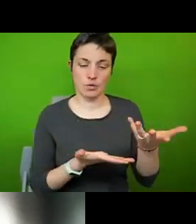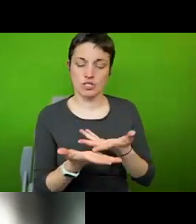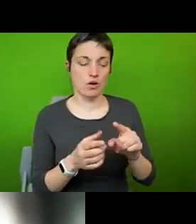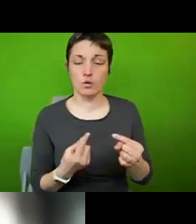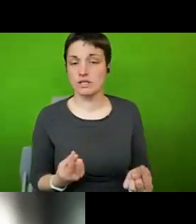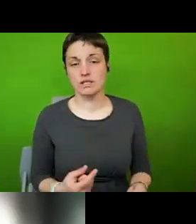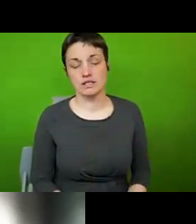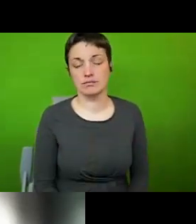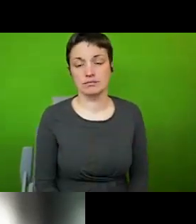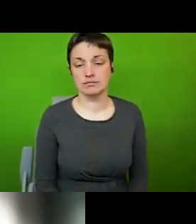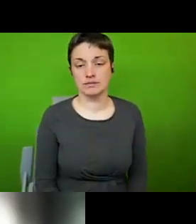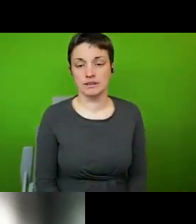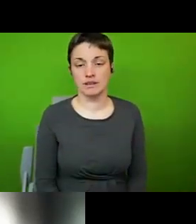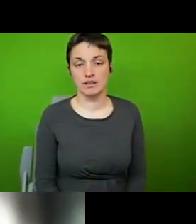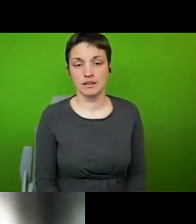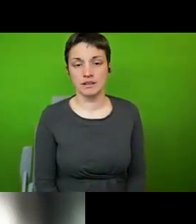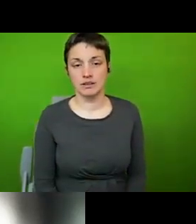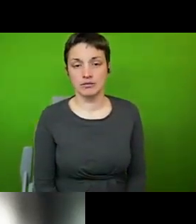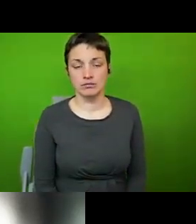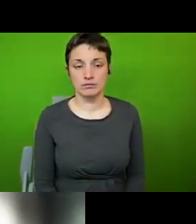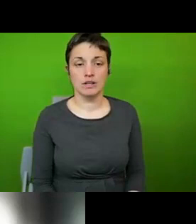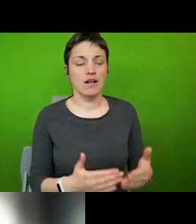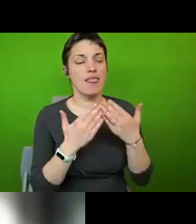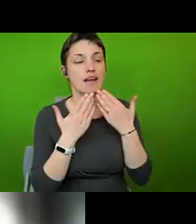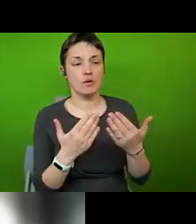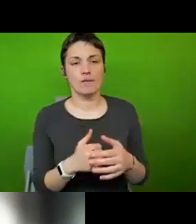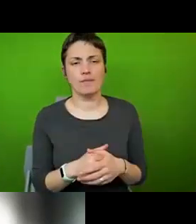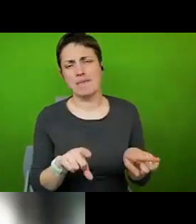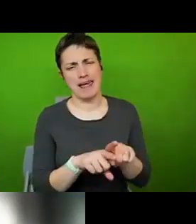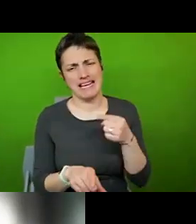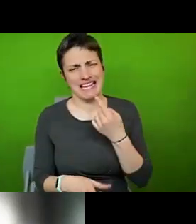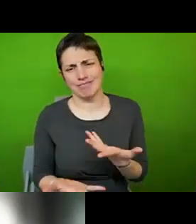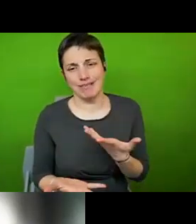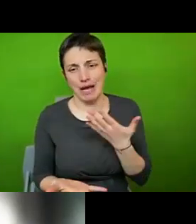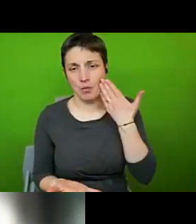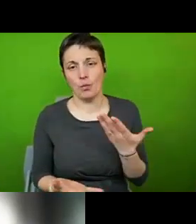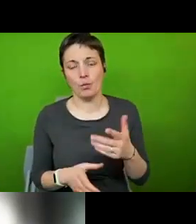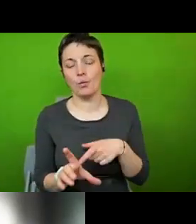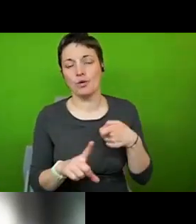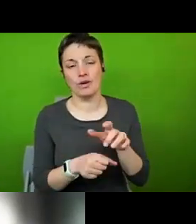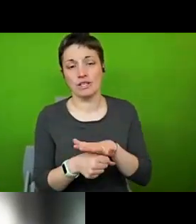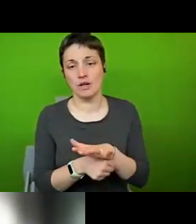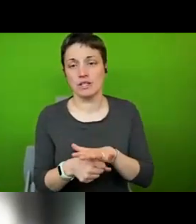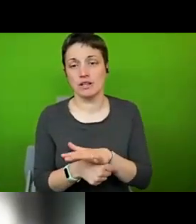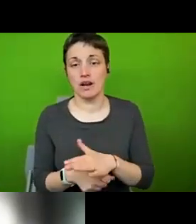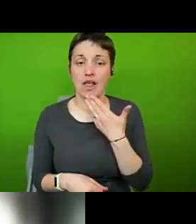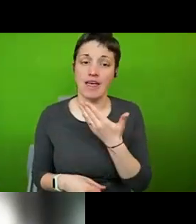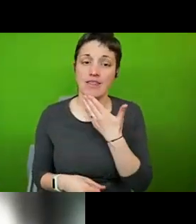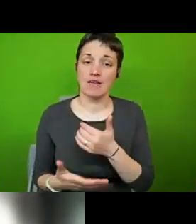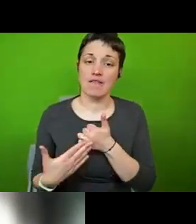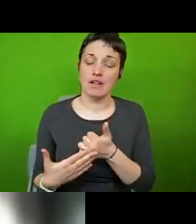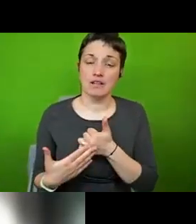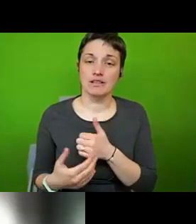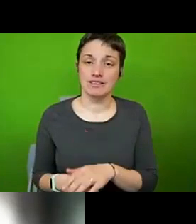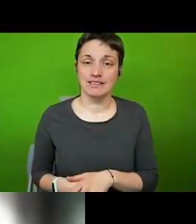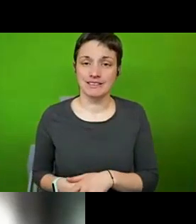political situation thank you i don't know the york situation so yeah yeah no that's that's very helpful sounds